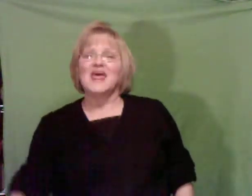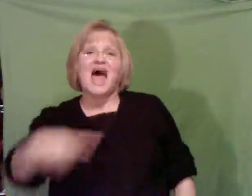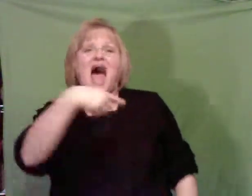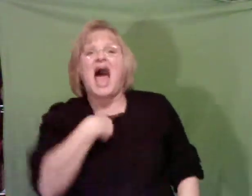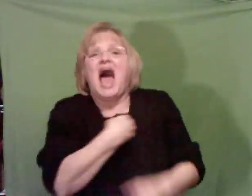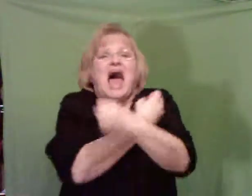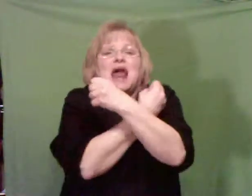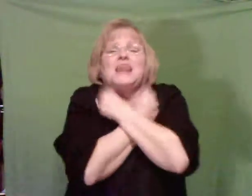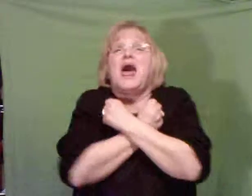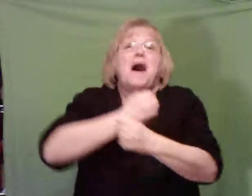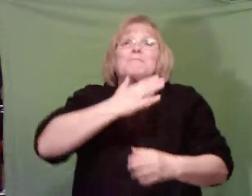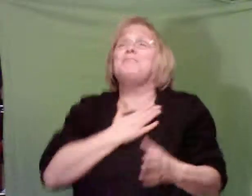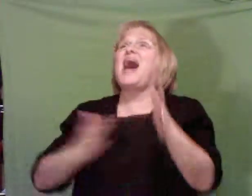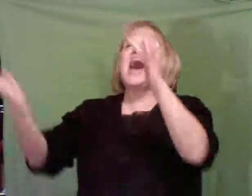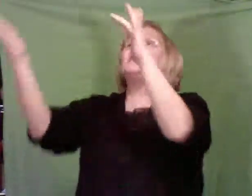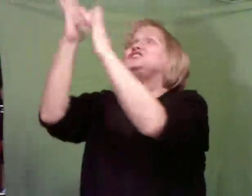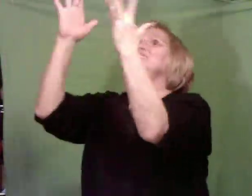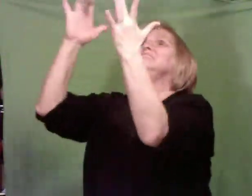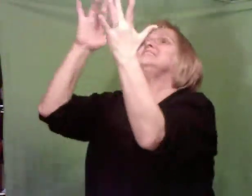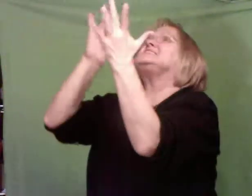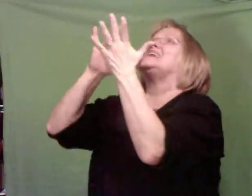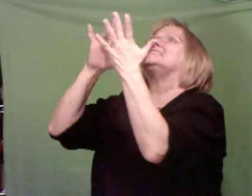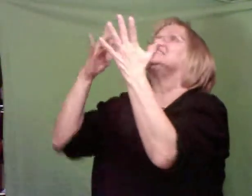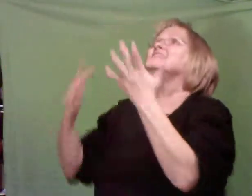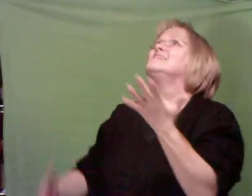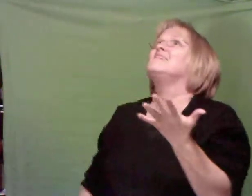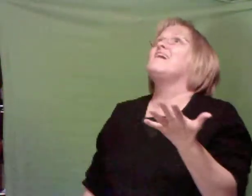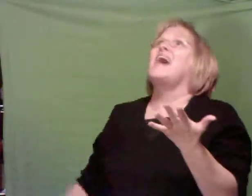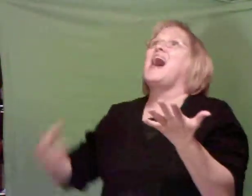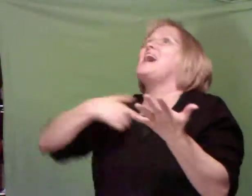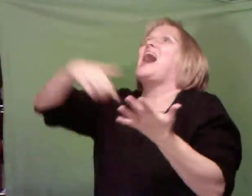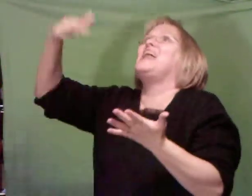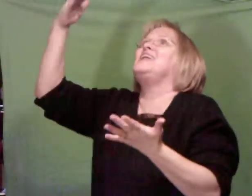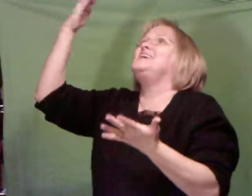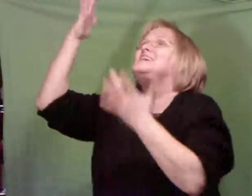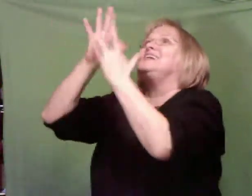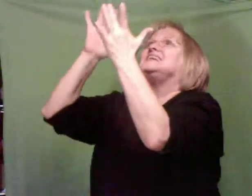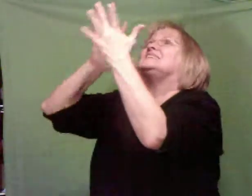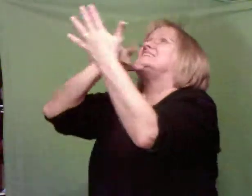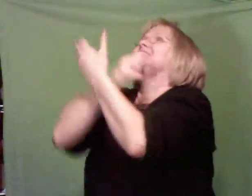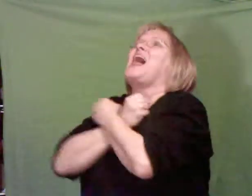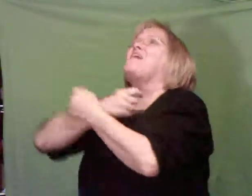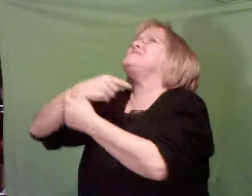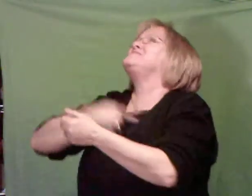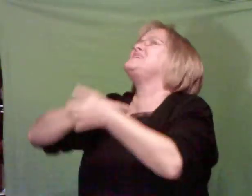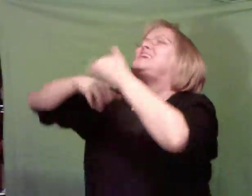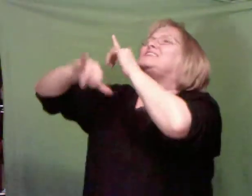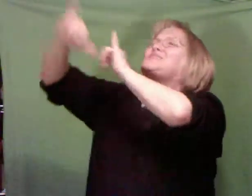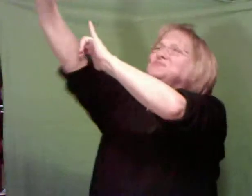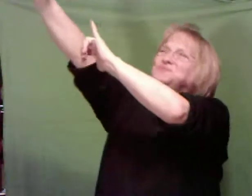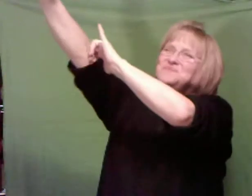Oh, I love my Jesus, and Jesus loves me too.